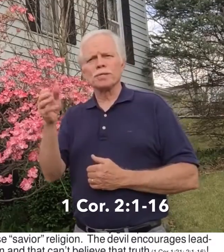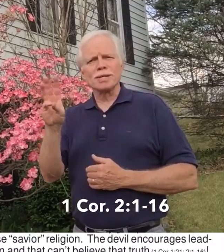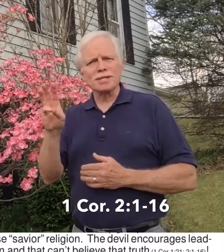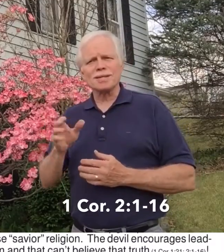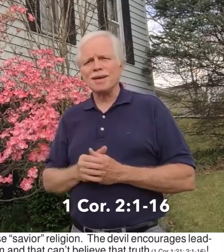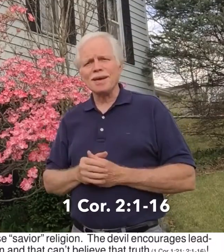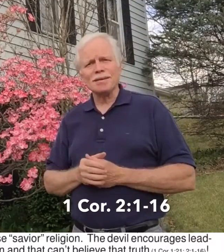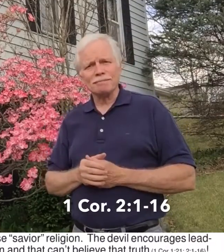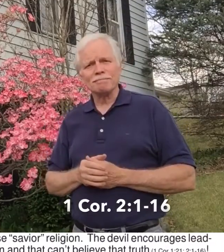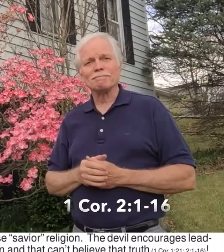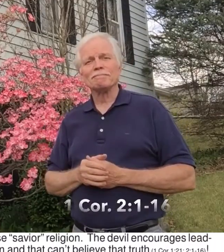16.